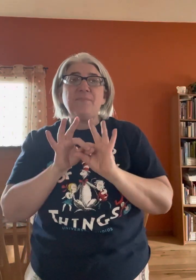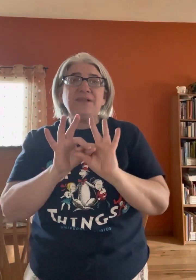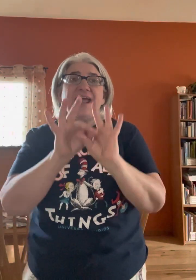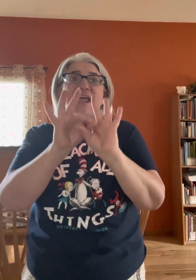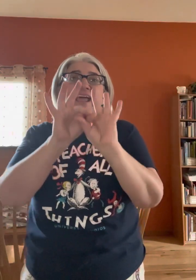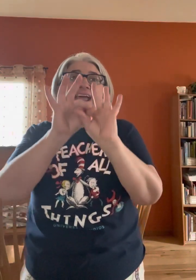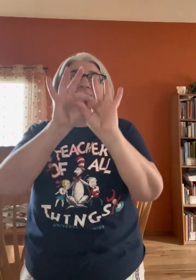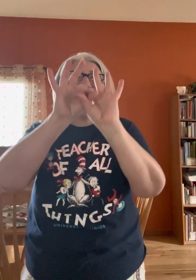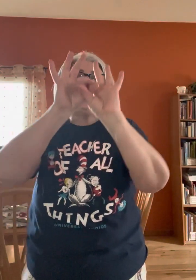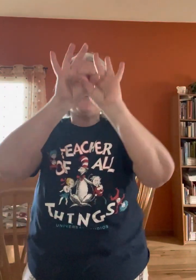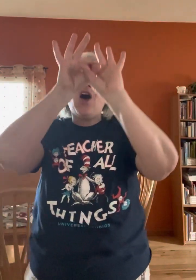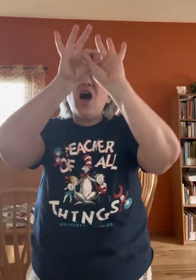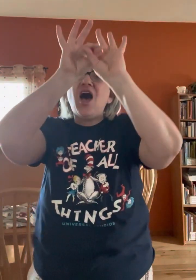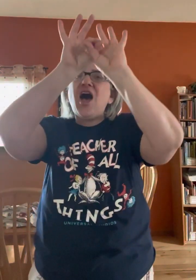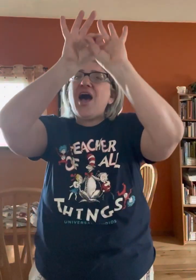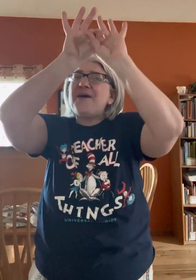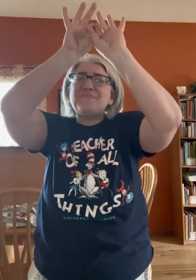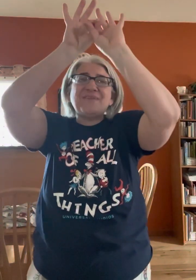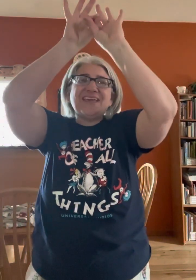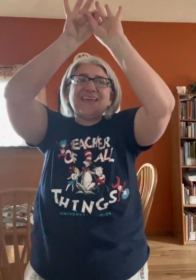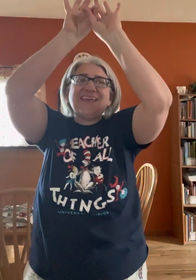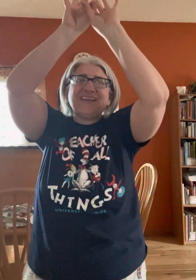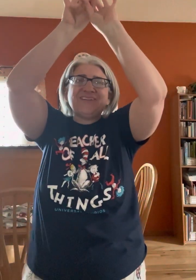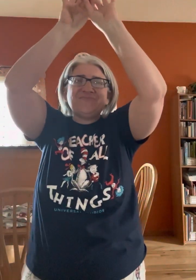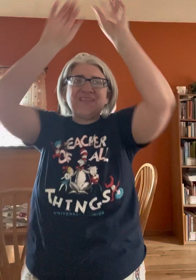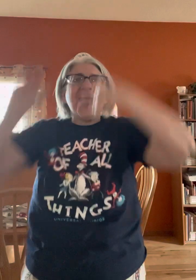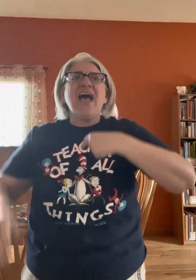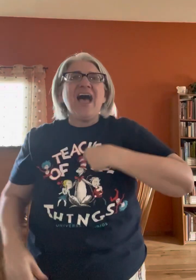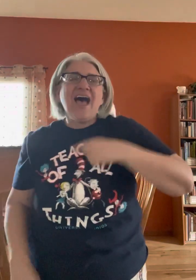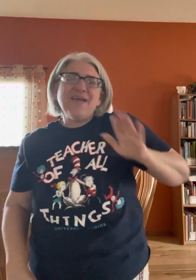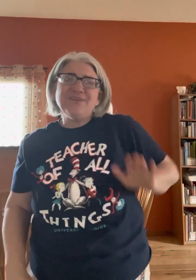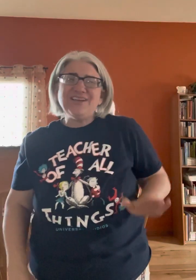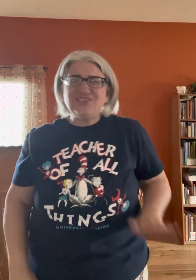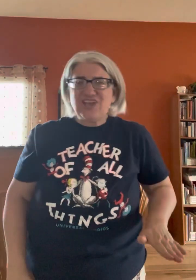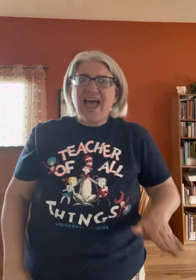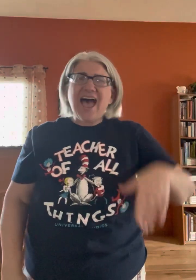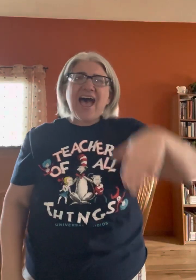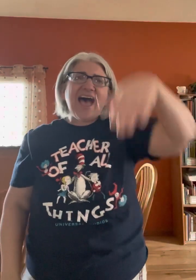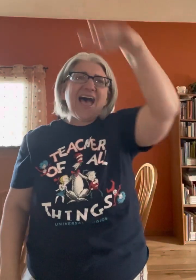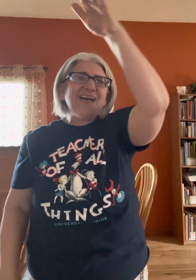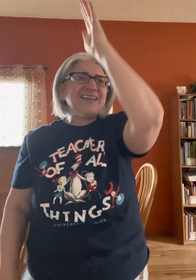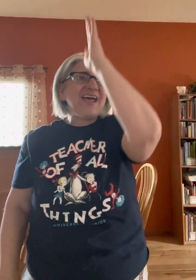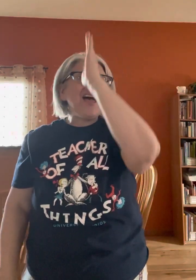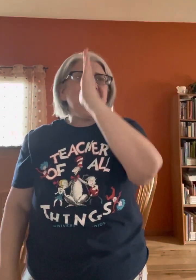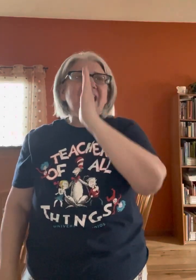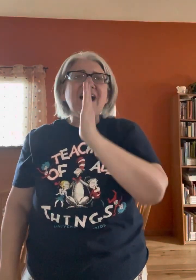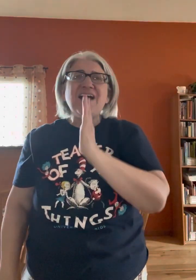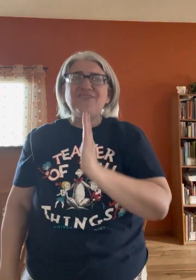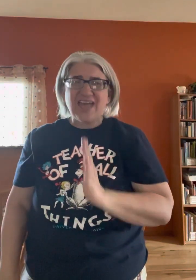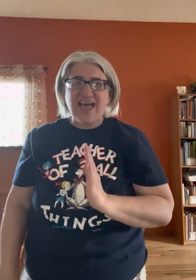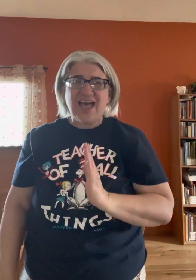place for me. I'm a child of God.